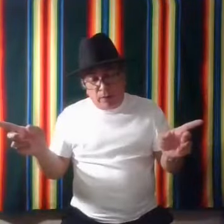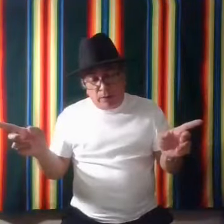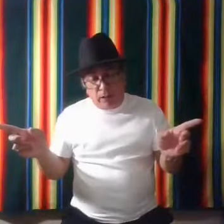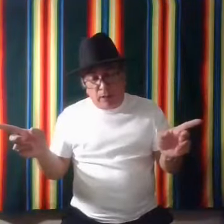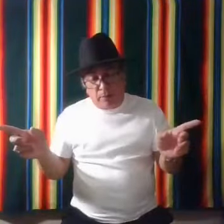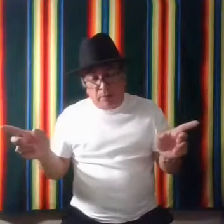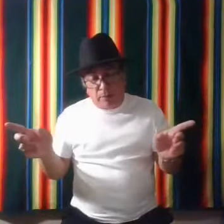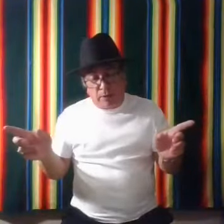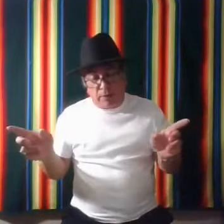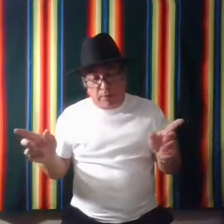Time. Is it?